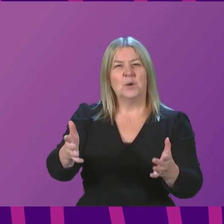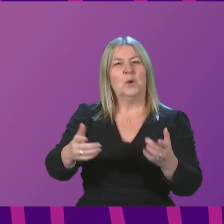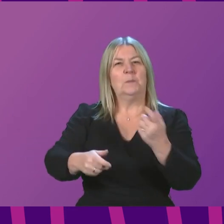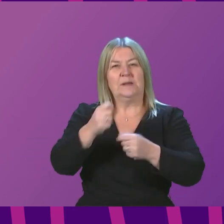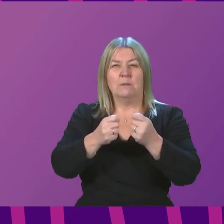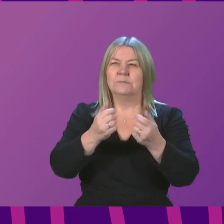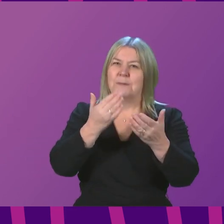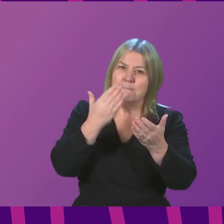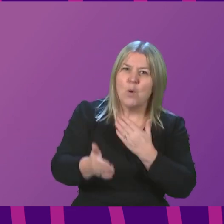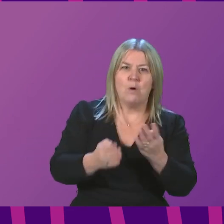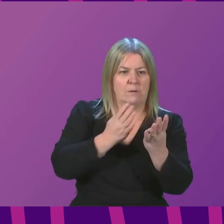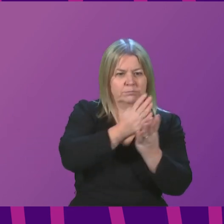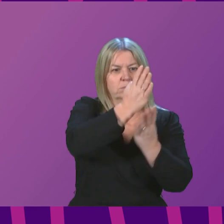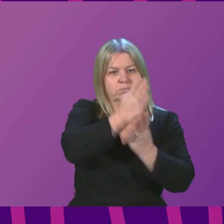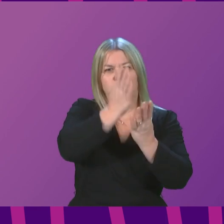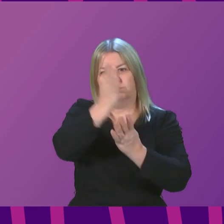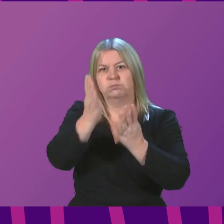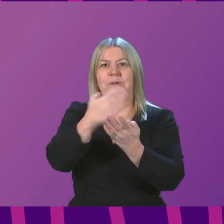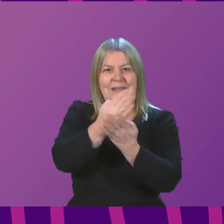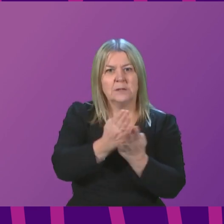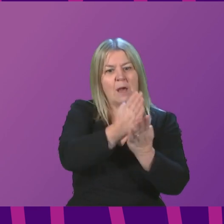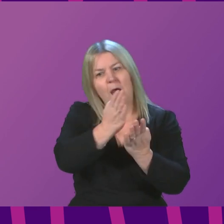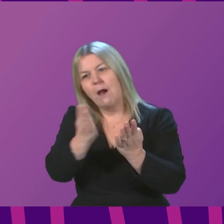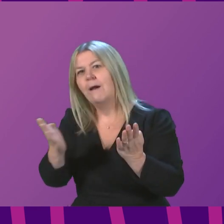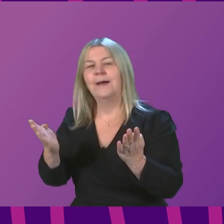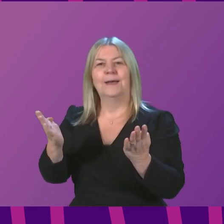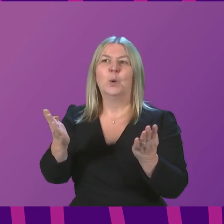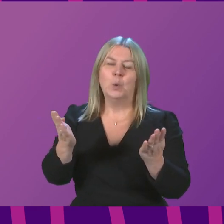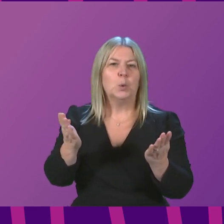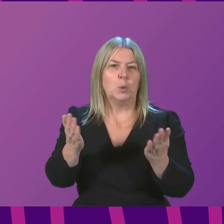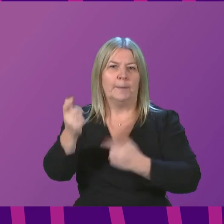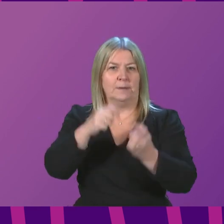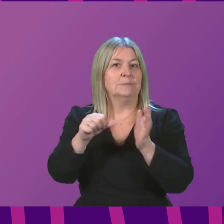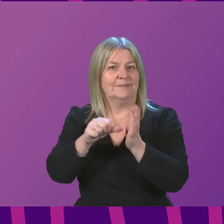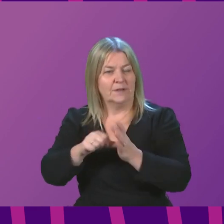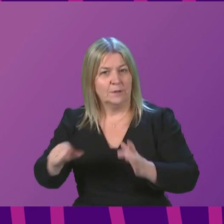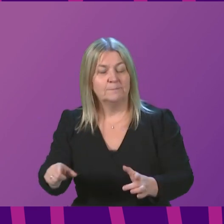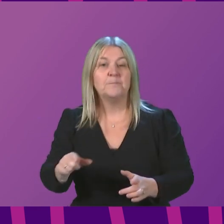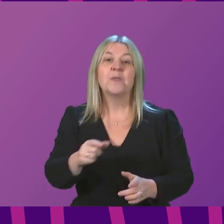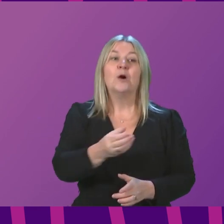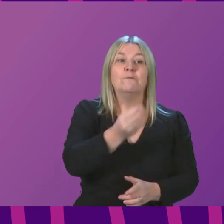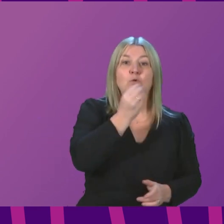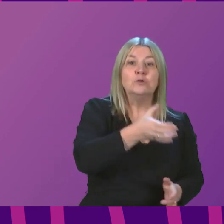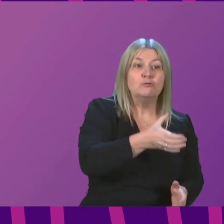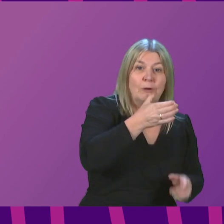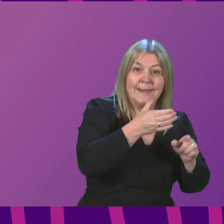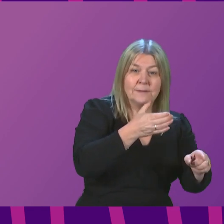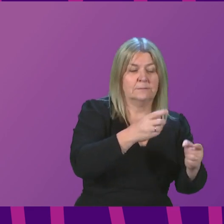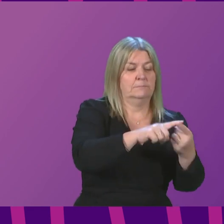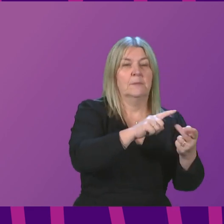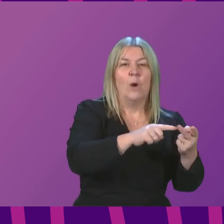check eligibility and actually get the money to businesses, which is why for hospitality we have, at least for the initial funding,